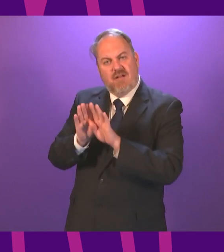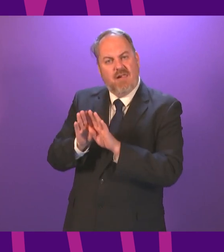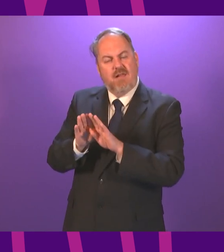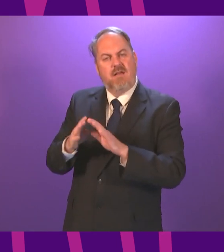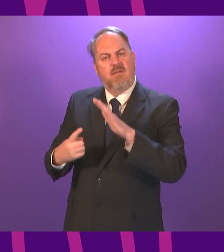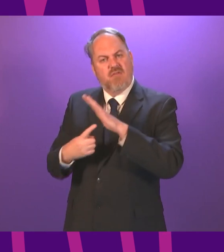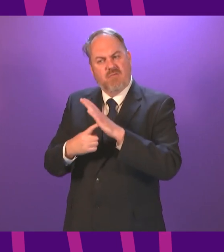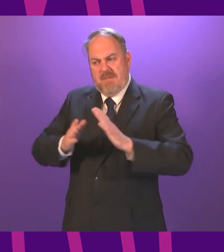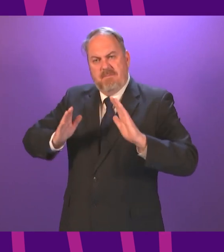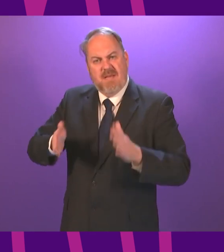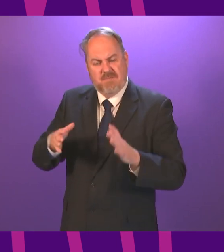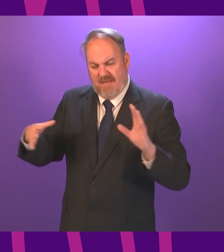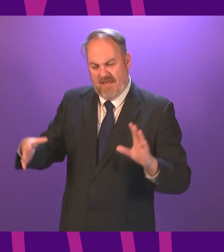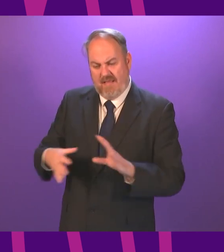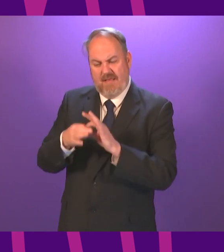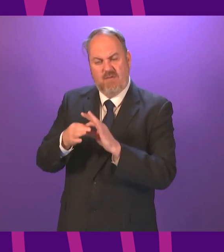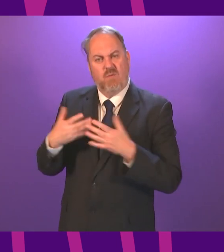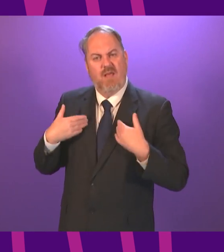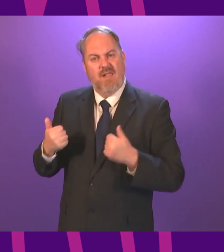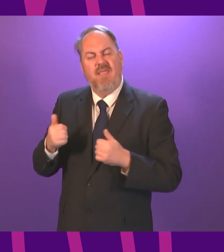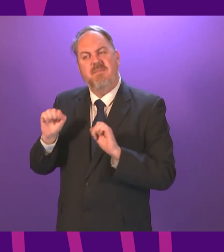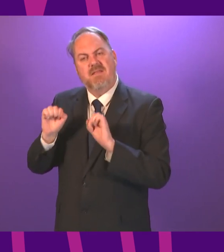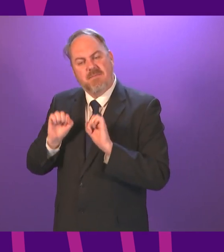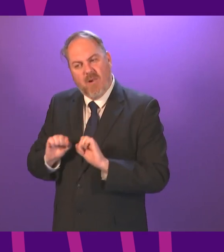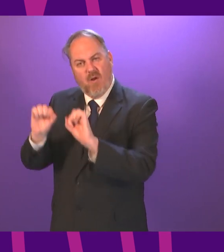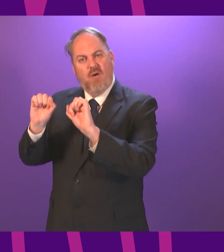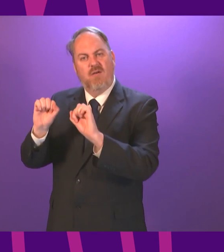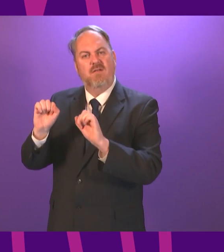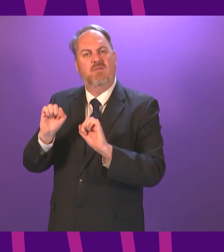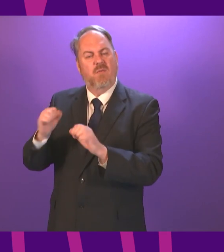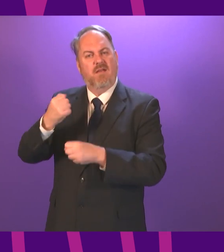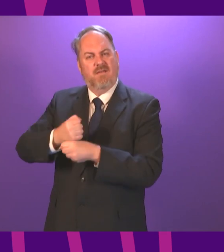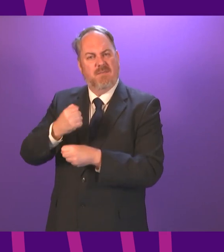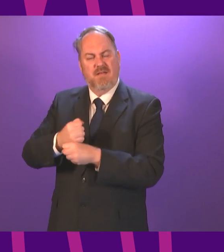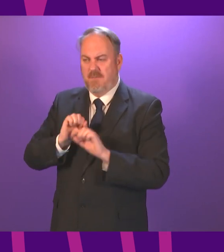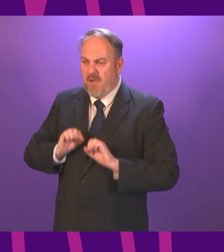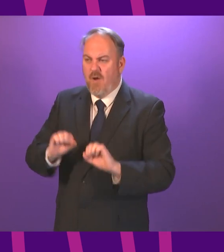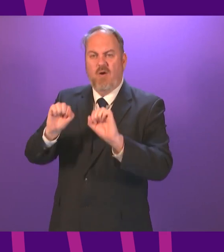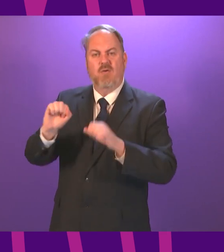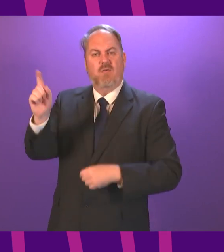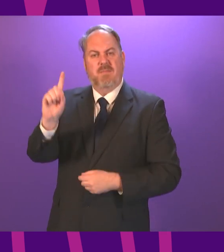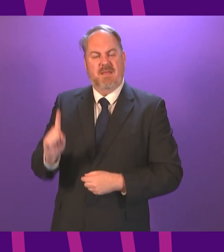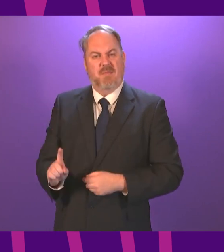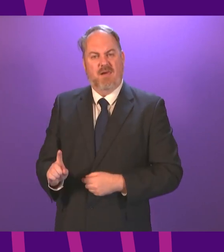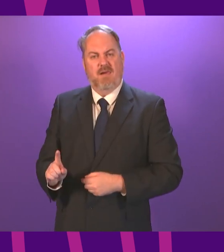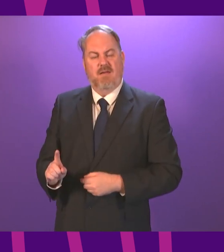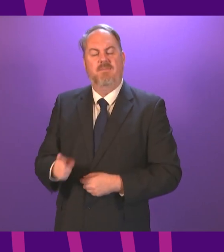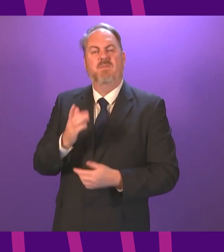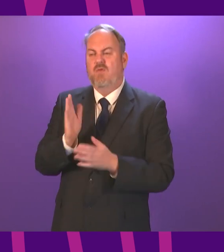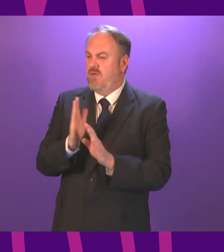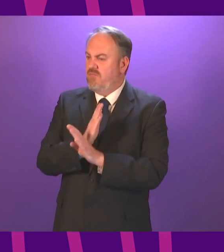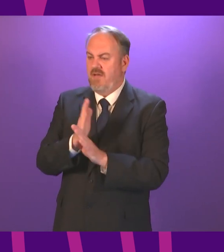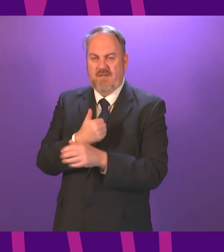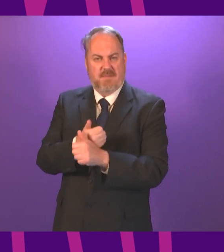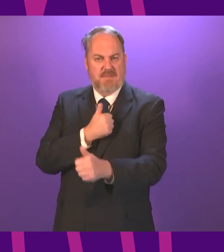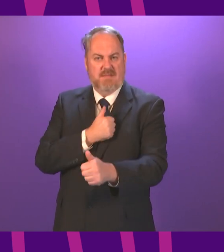and so must be a public service. Presiding officer, the recovery of our health and wellbeing from COVID is about the ability